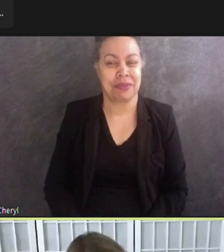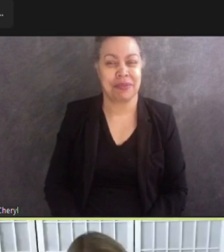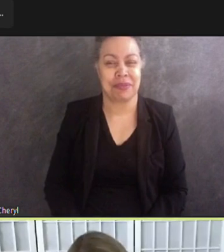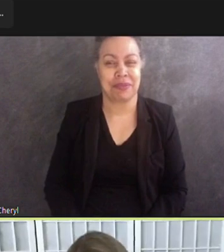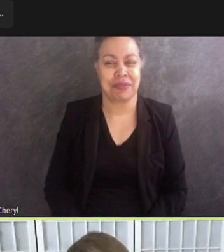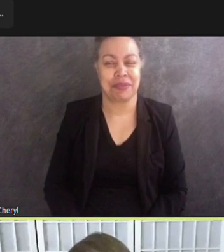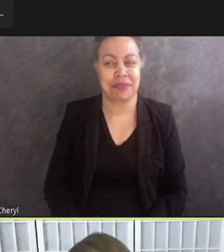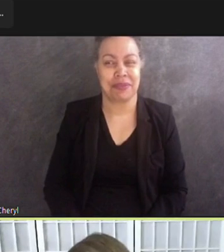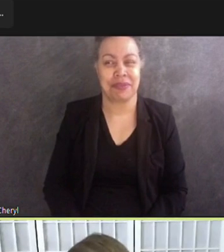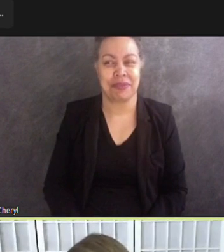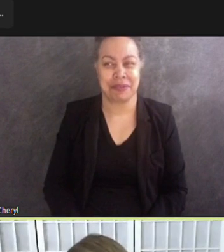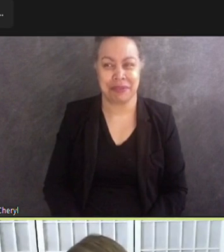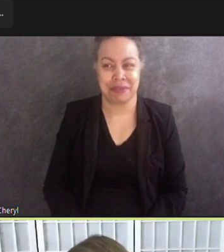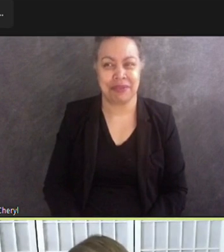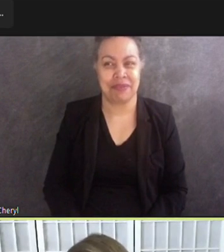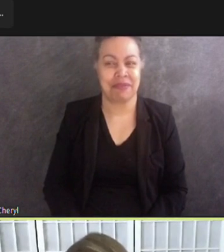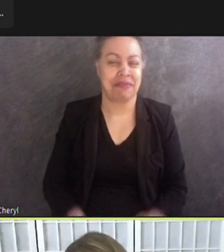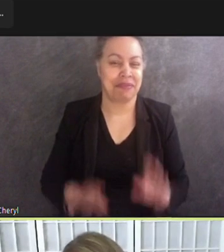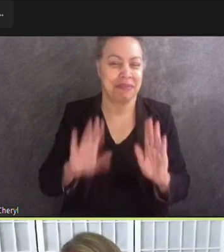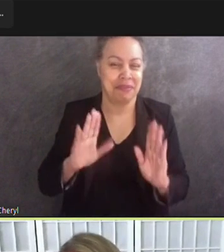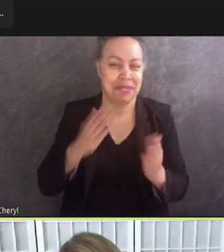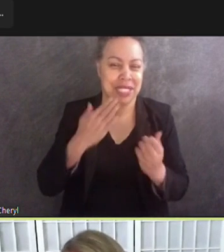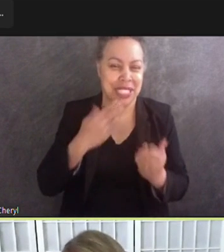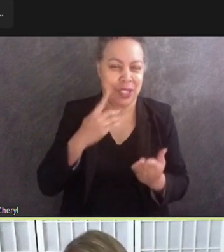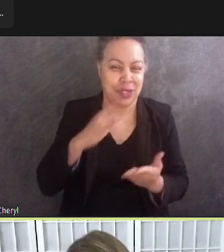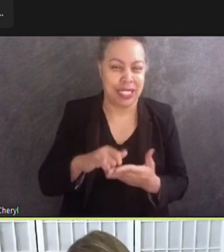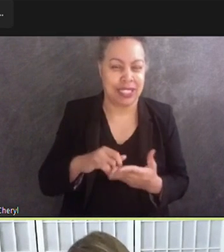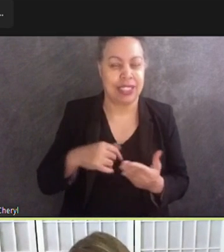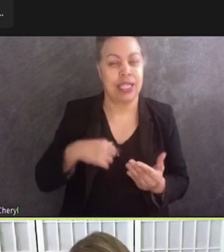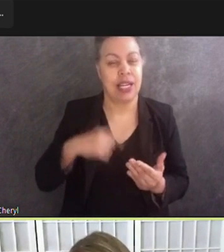Great. Thank you for that. I think this next question everybody